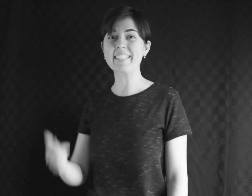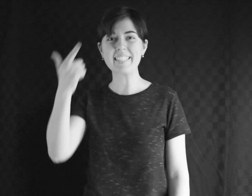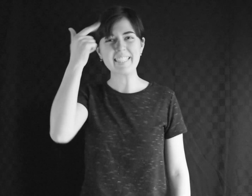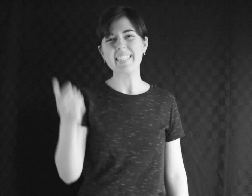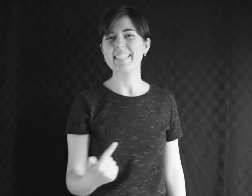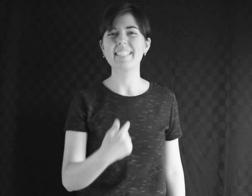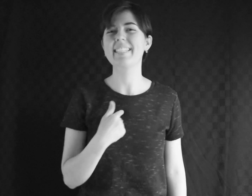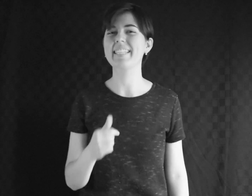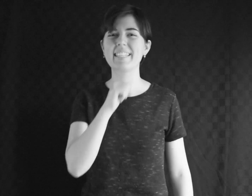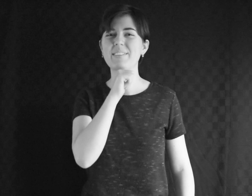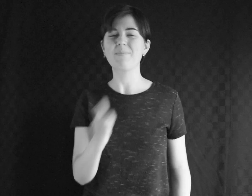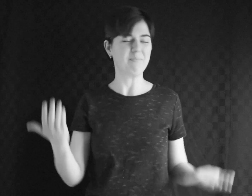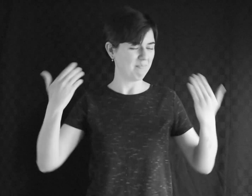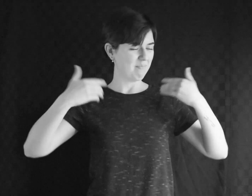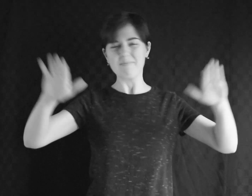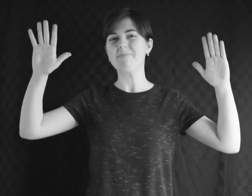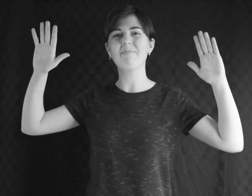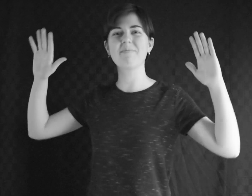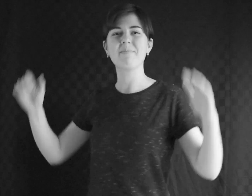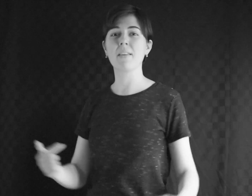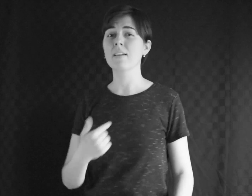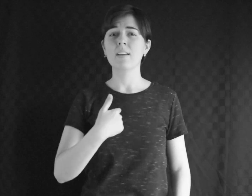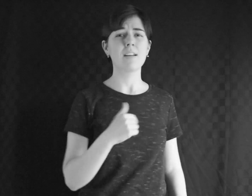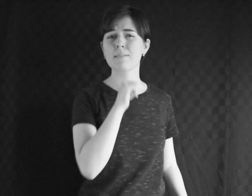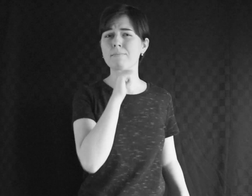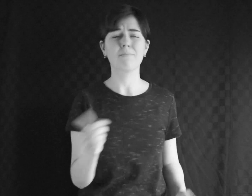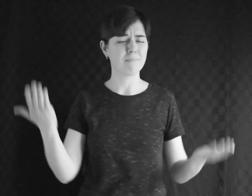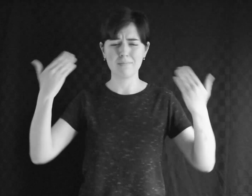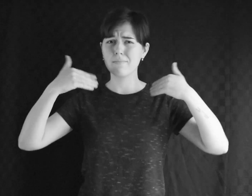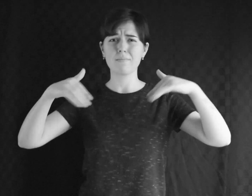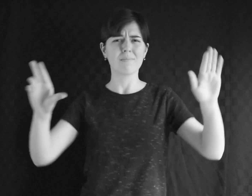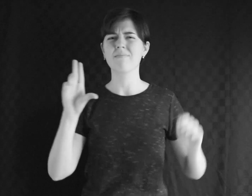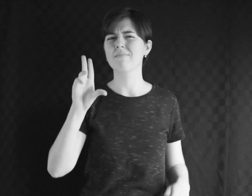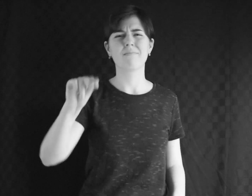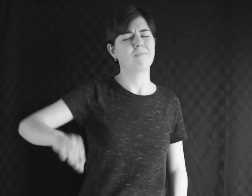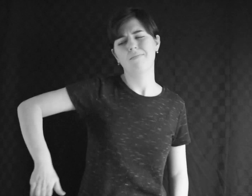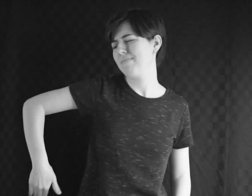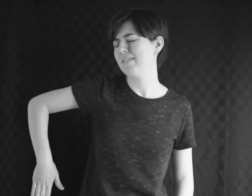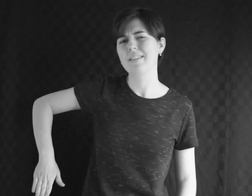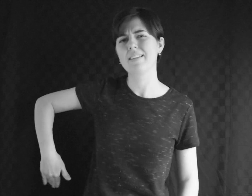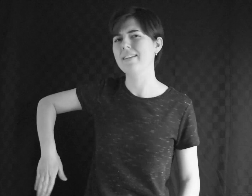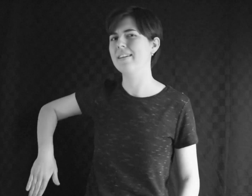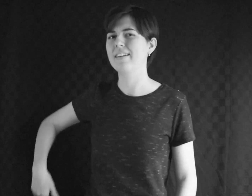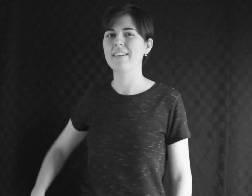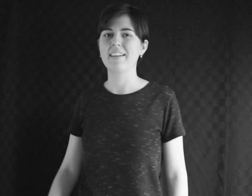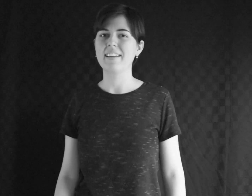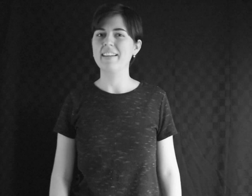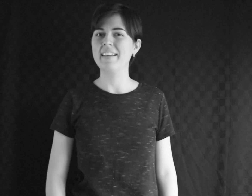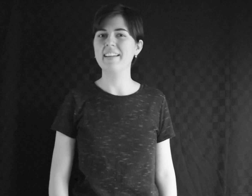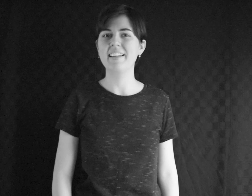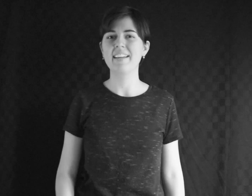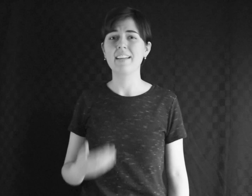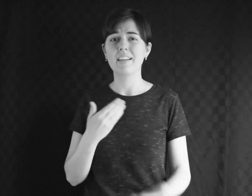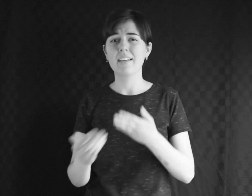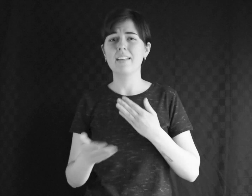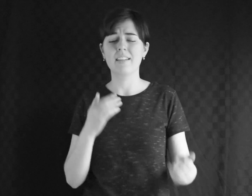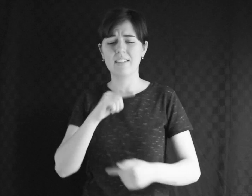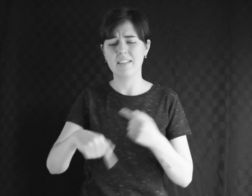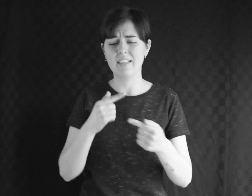Cause I'm not giving up I'm not giving up, giving up, no, not yet Even when